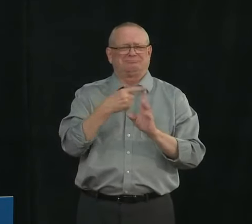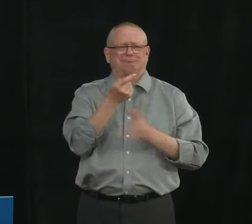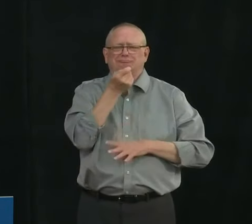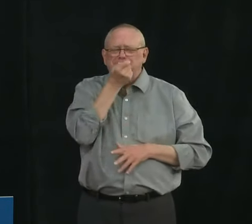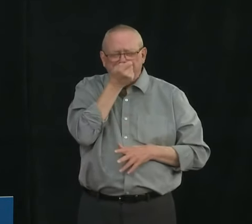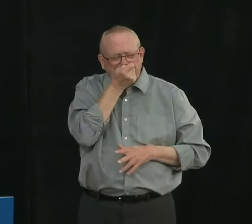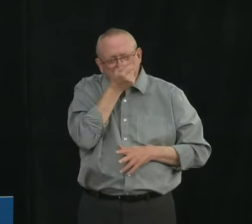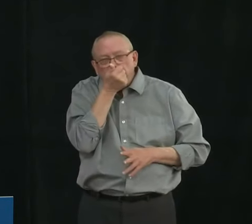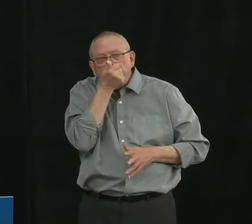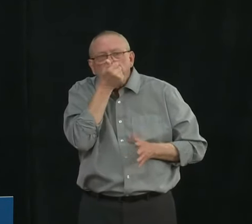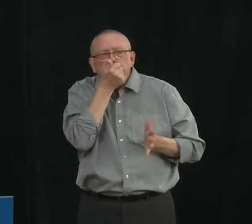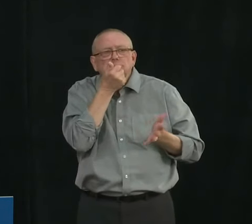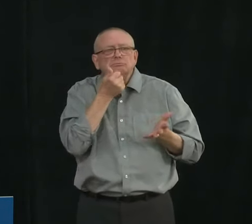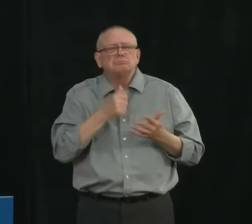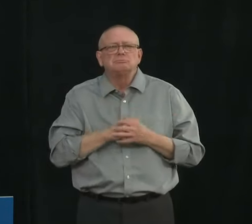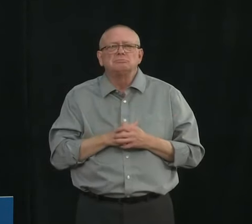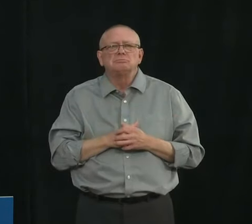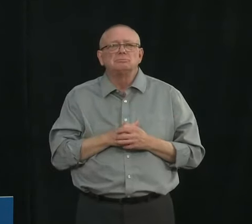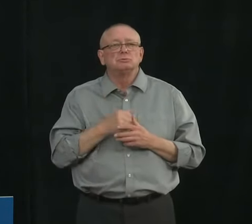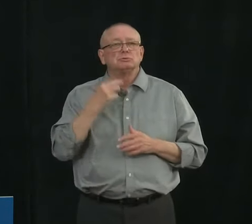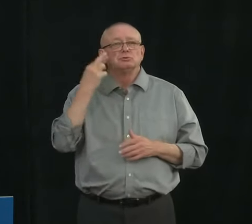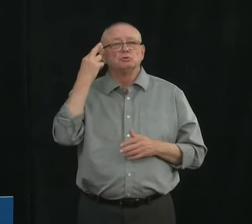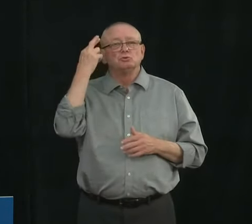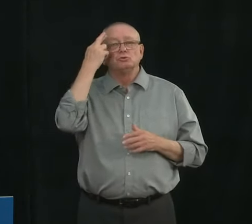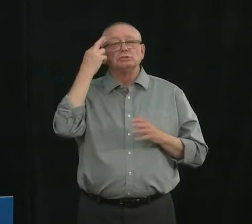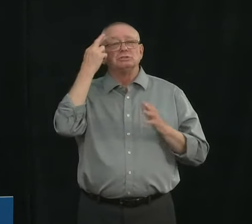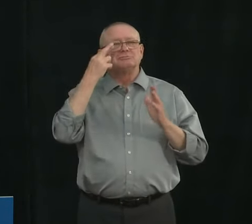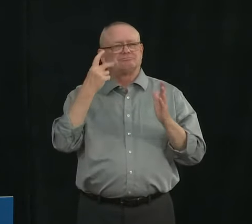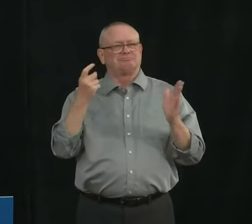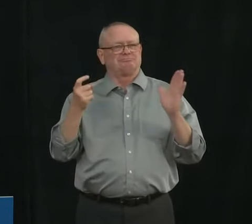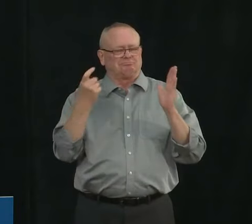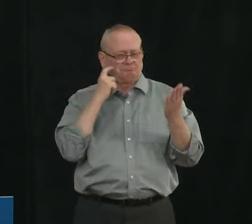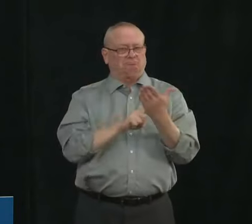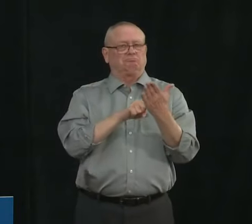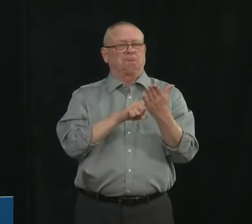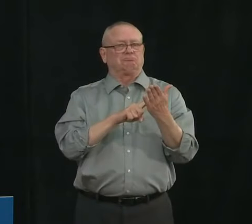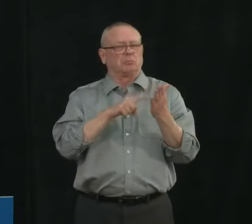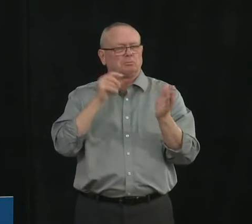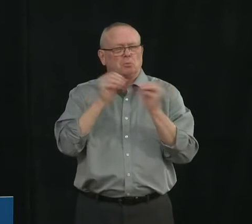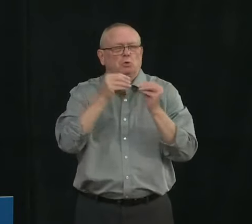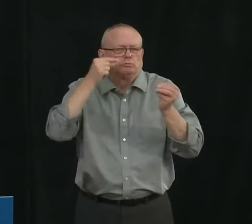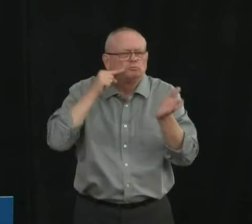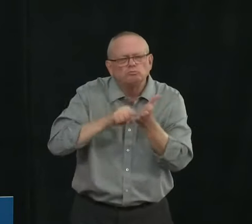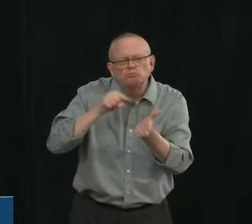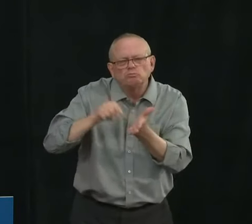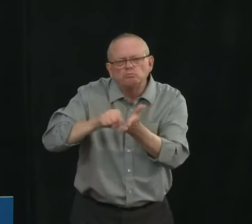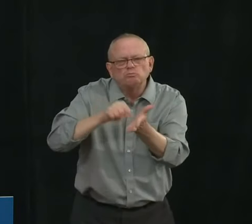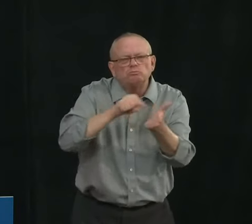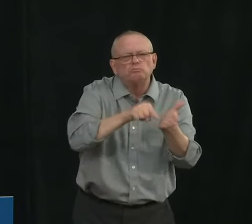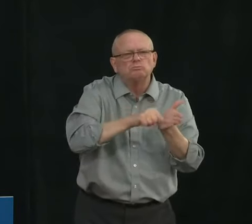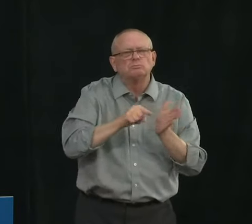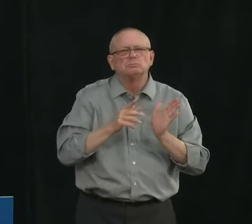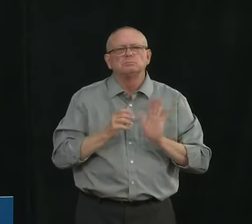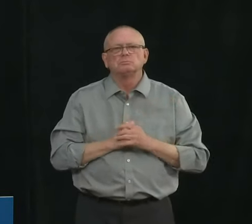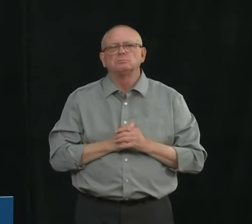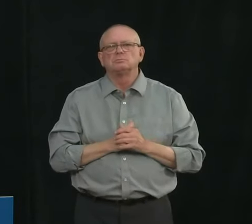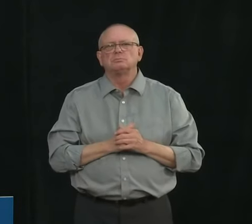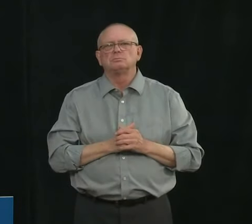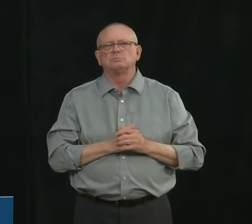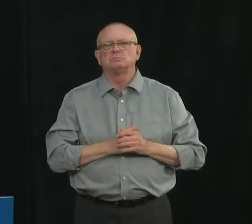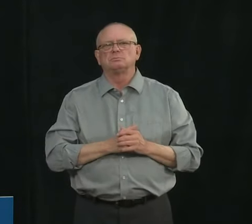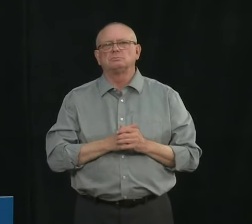still continue to investigate each positive result given that we are needing to be cautious however